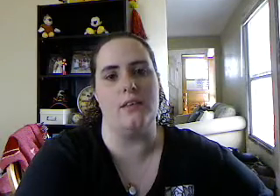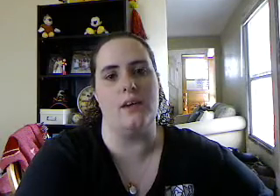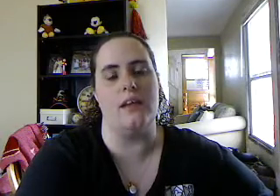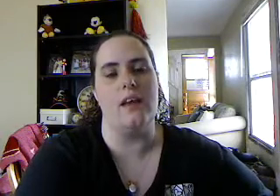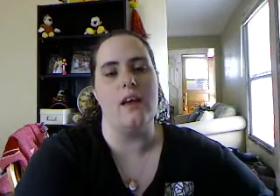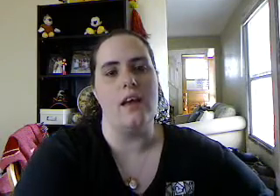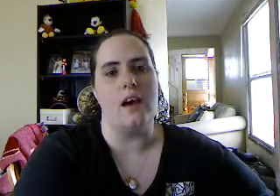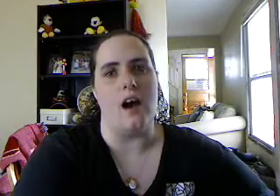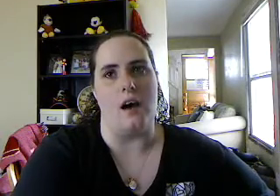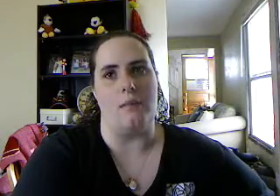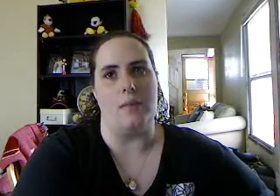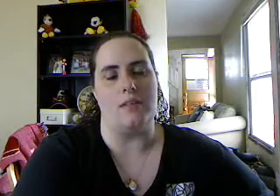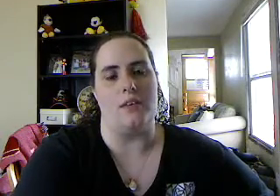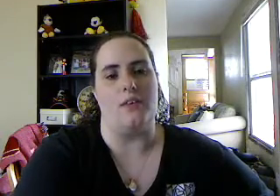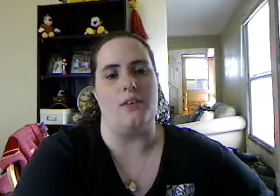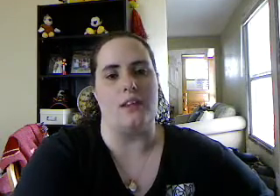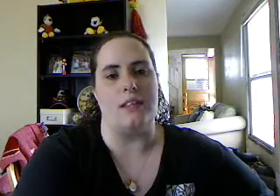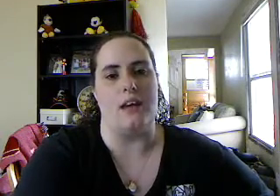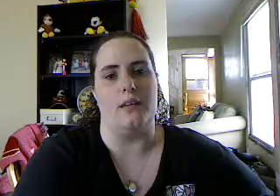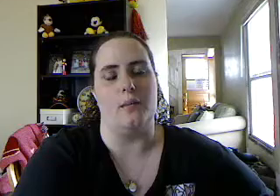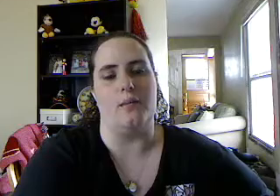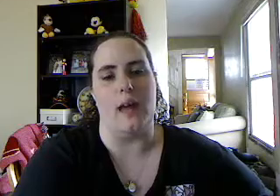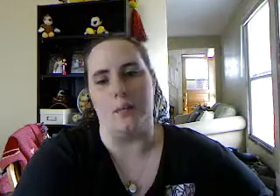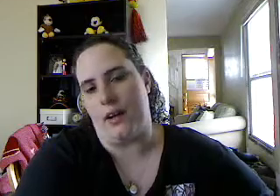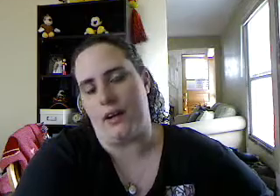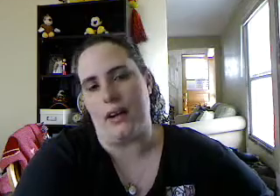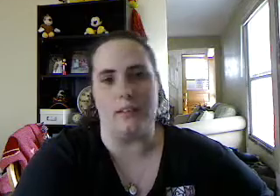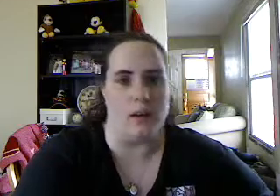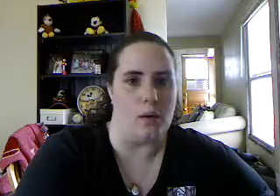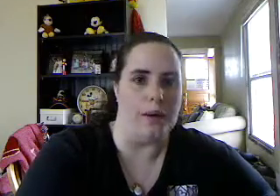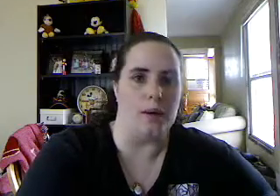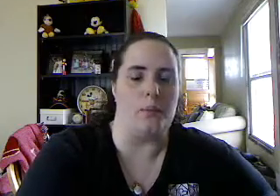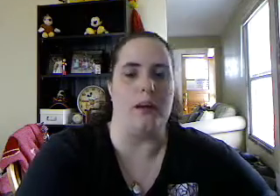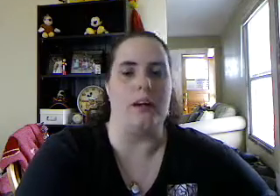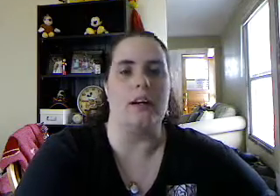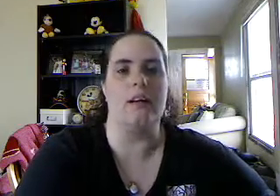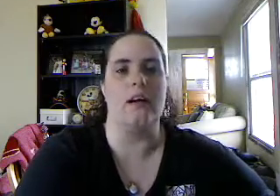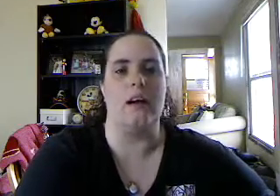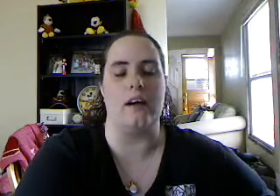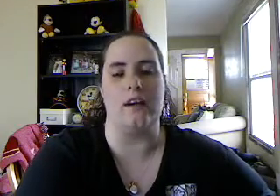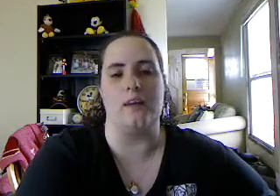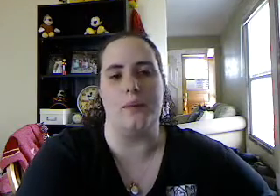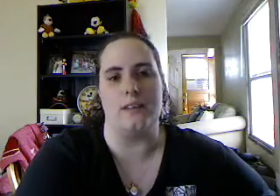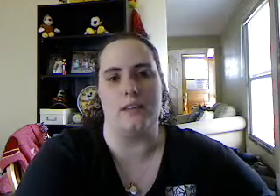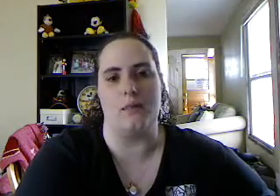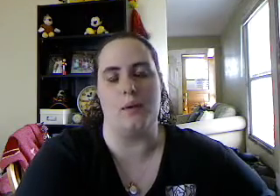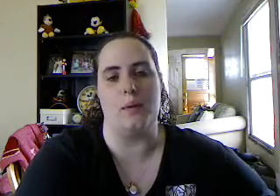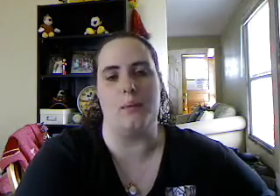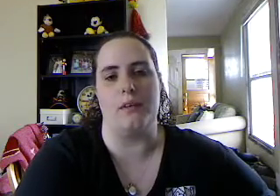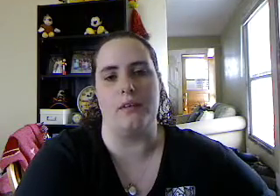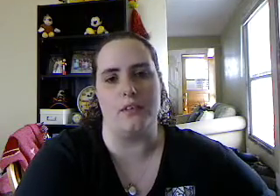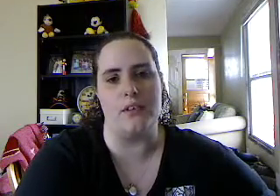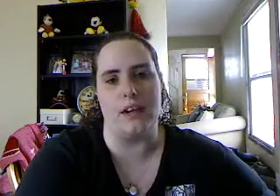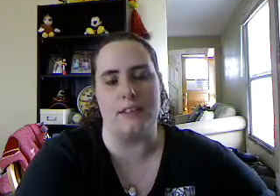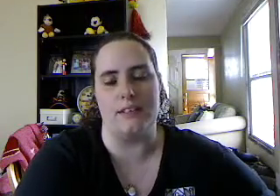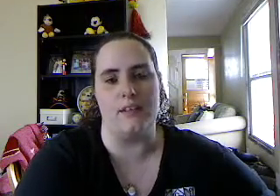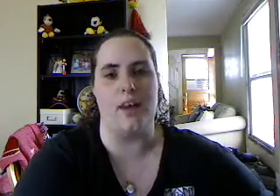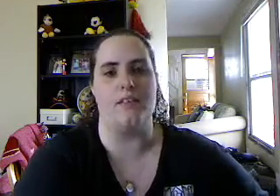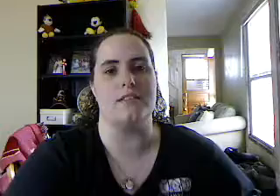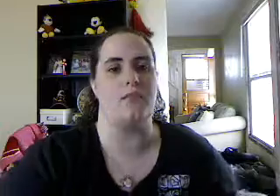do, and I'm just going to focus on that part and not the gallbladder part. You know, because I think more people, you know, trying to conceive obviously